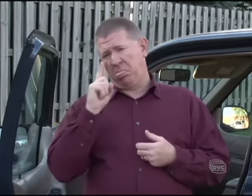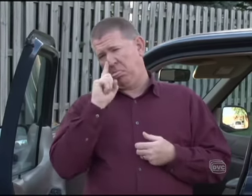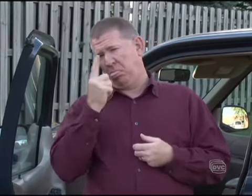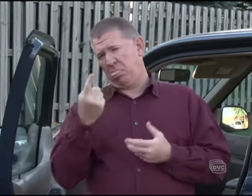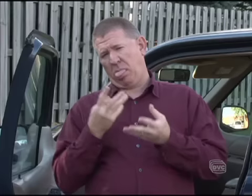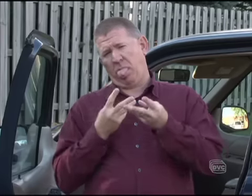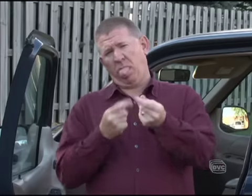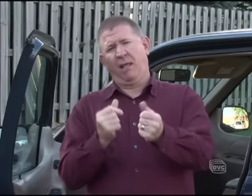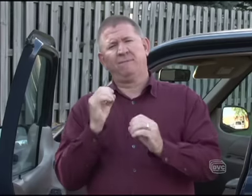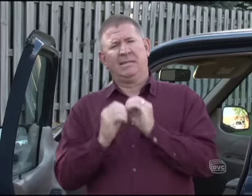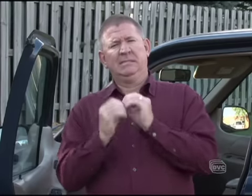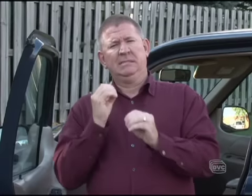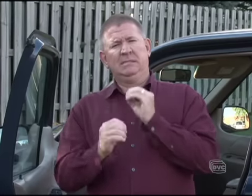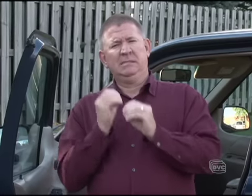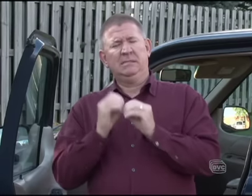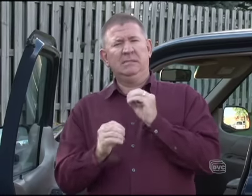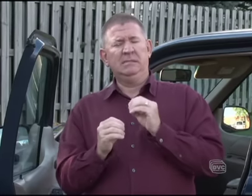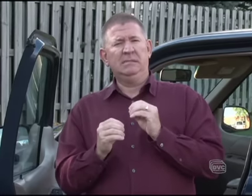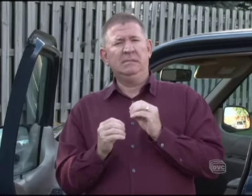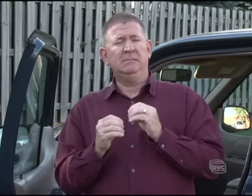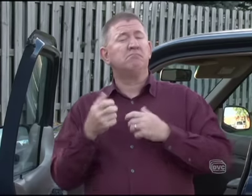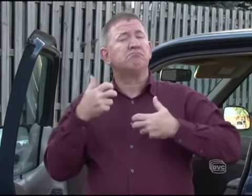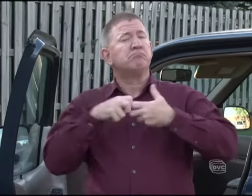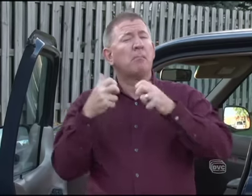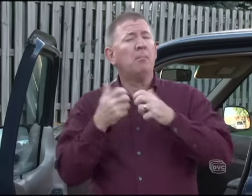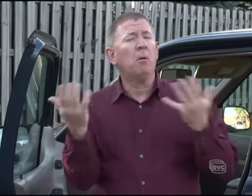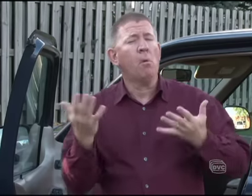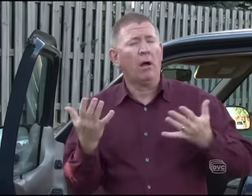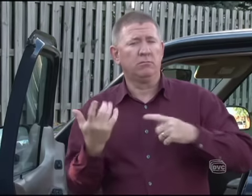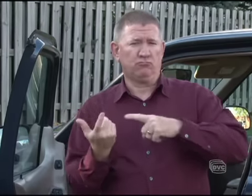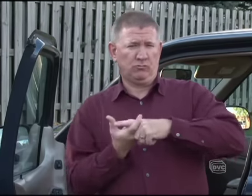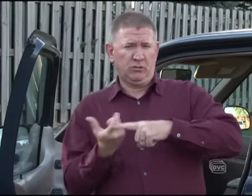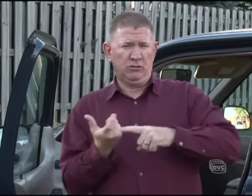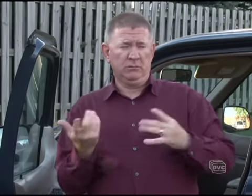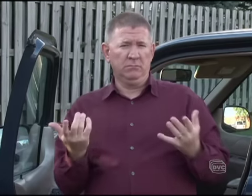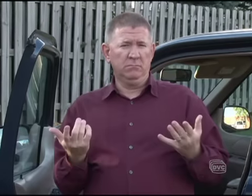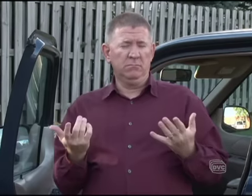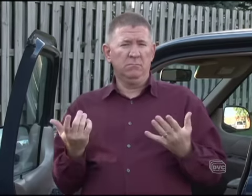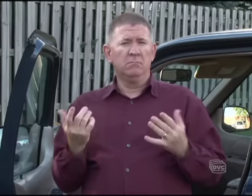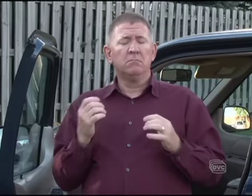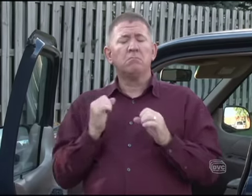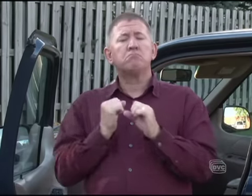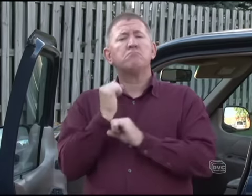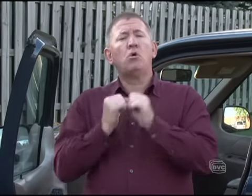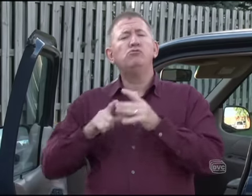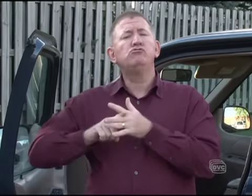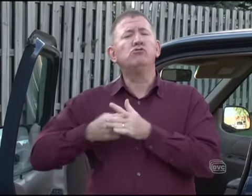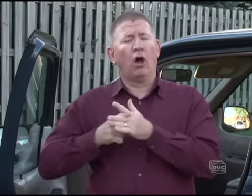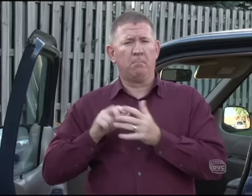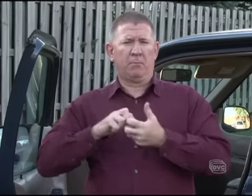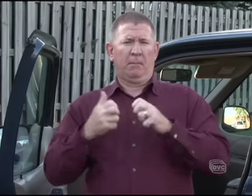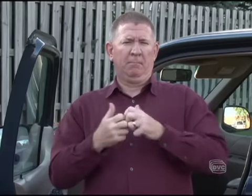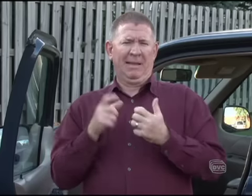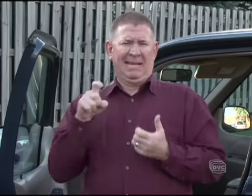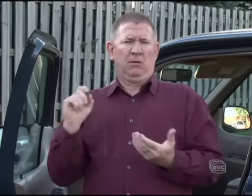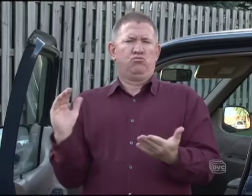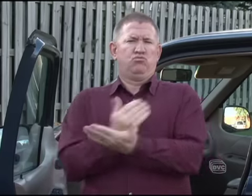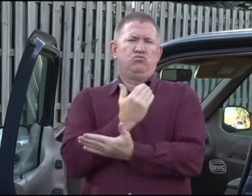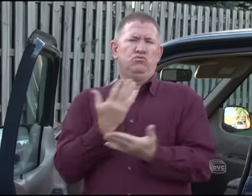fixing and, because it's got transmission problems. And it's got starter problems. And he just wants a new